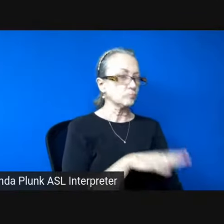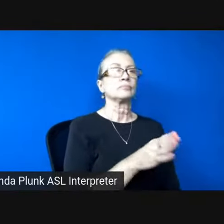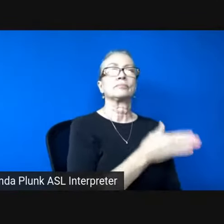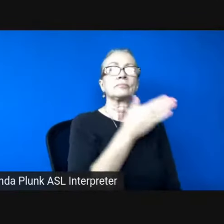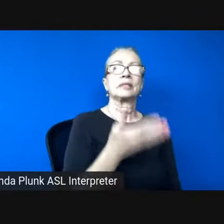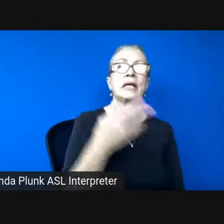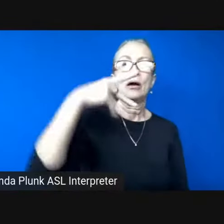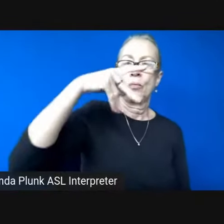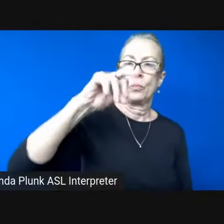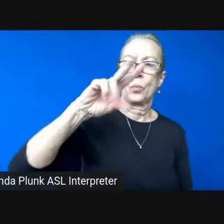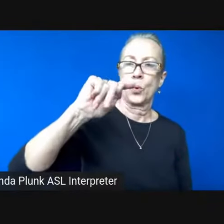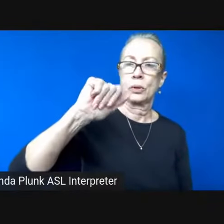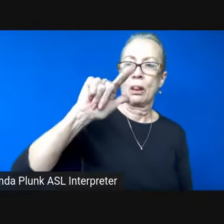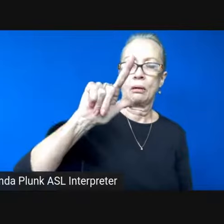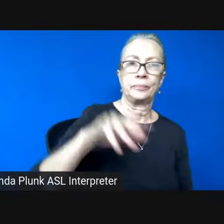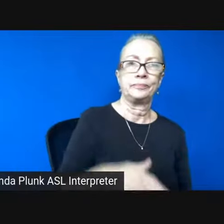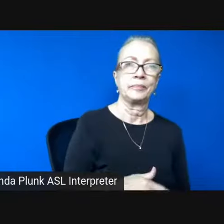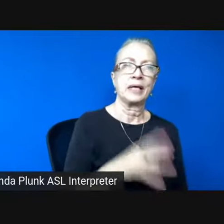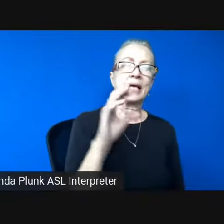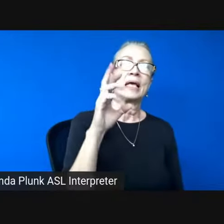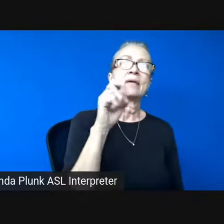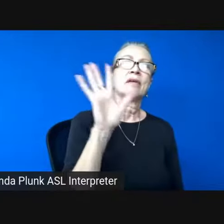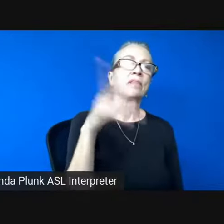And even their pitch was a fever